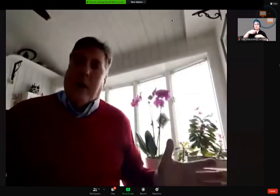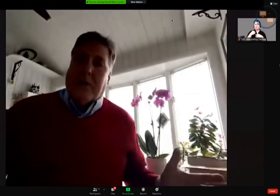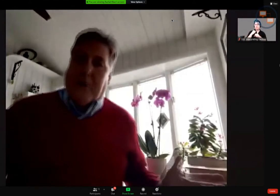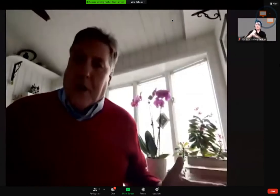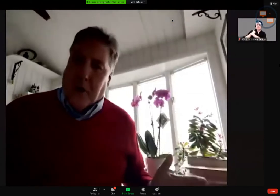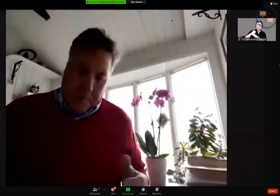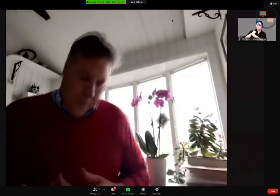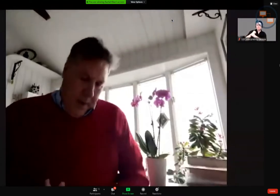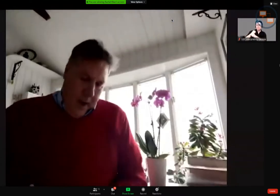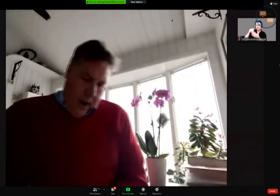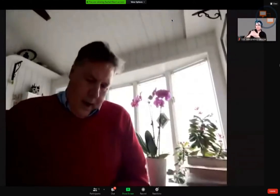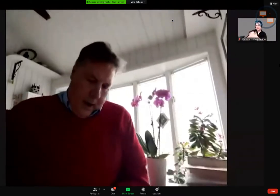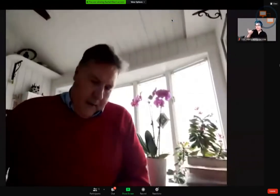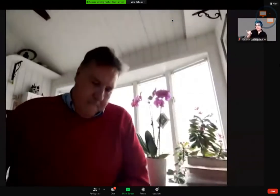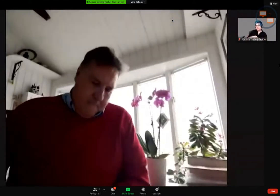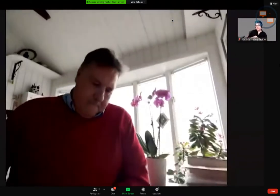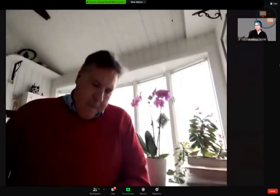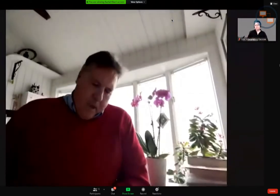got a question for you.